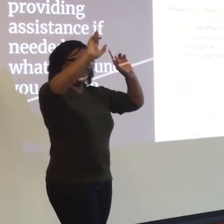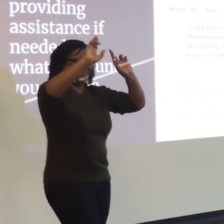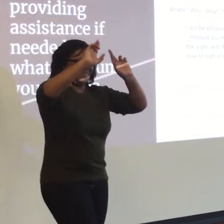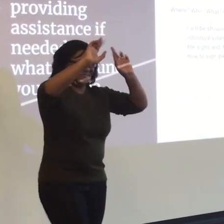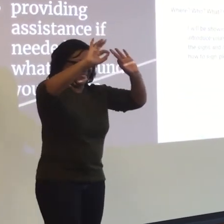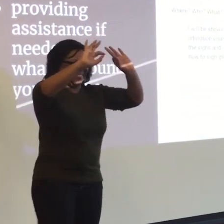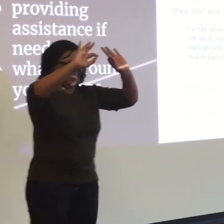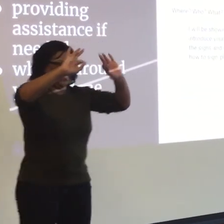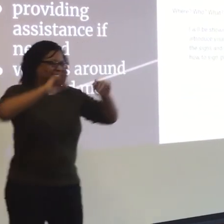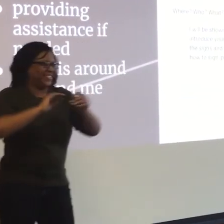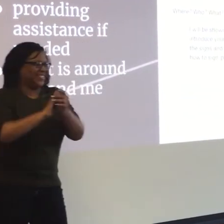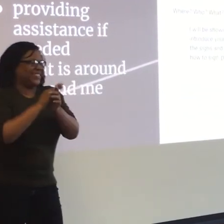Okay, everyone ready?